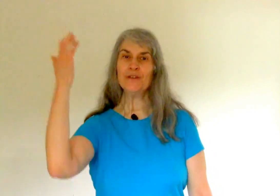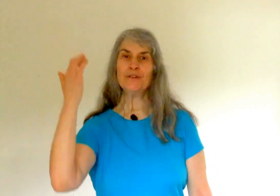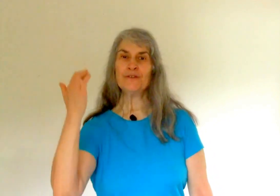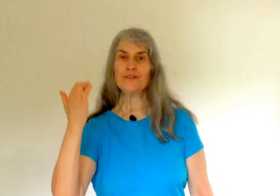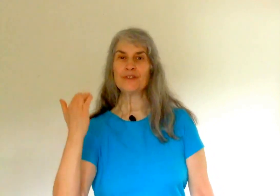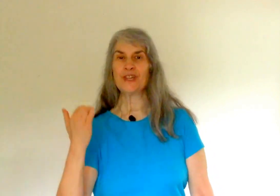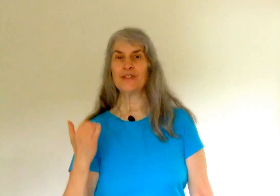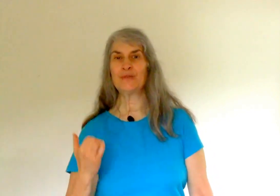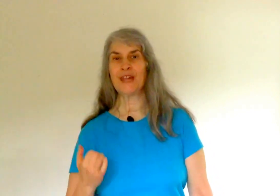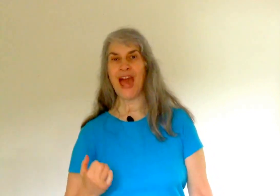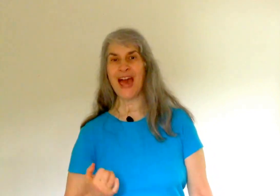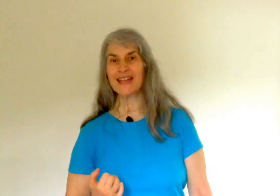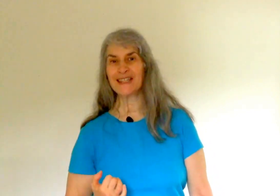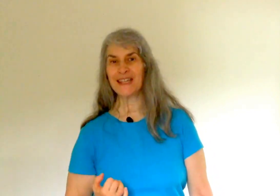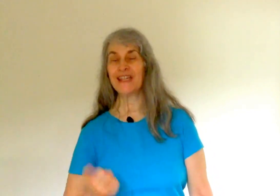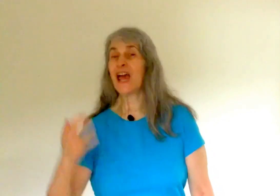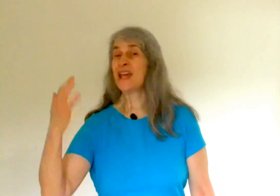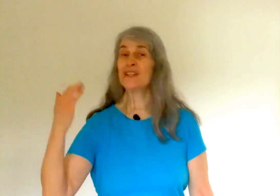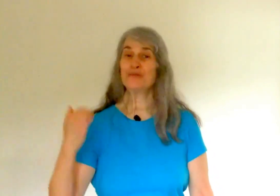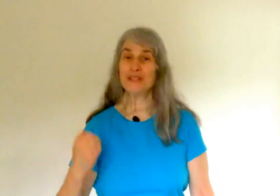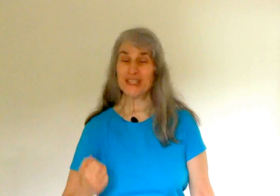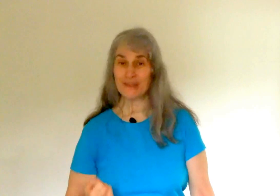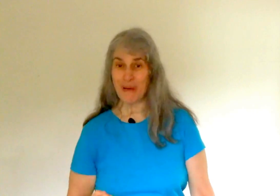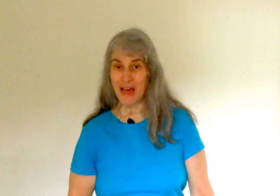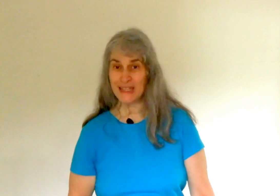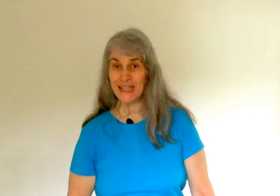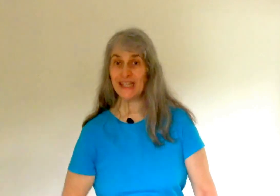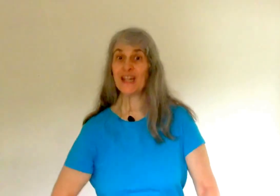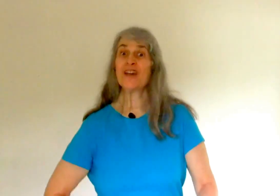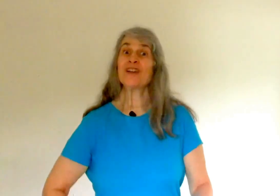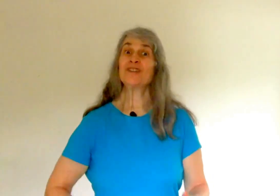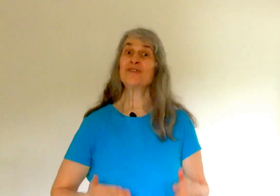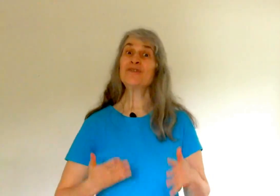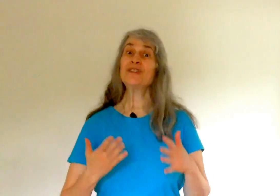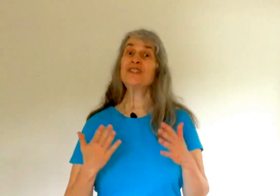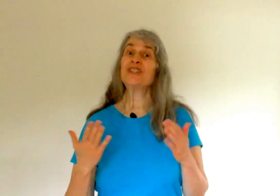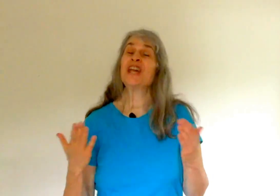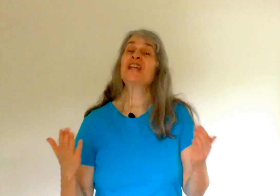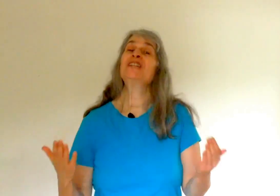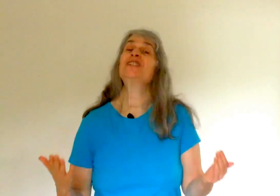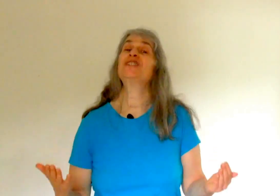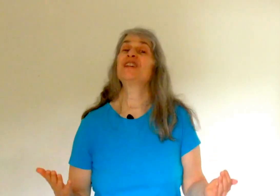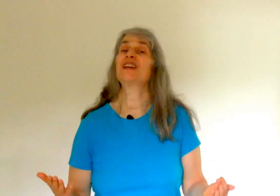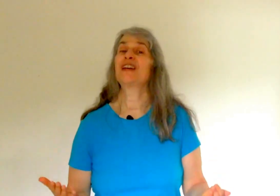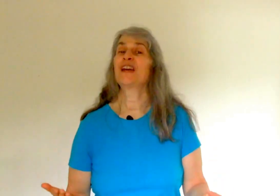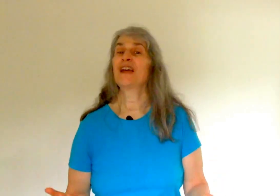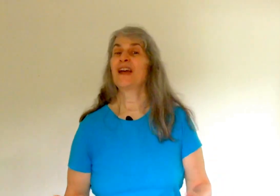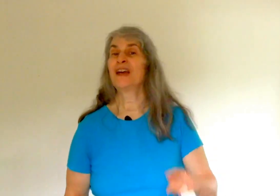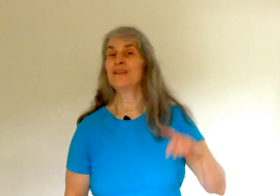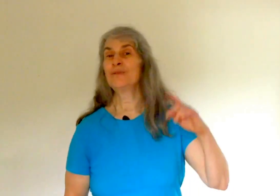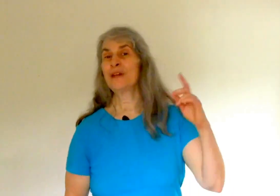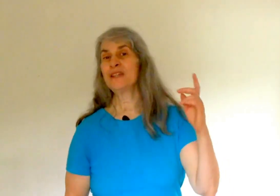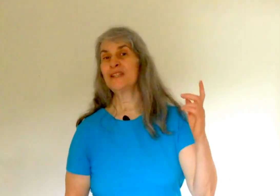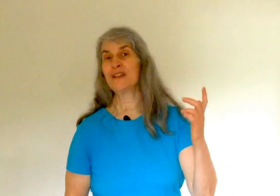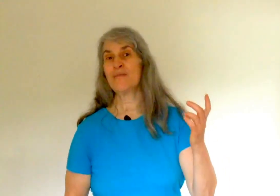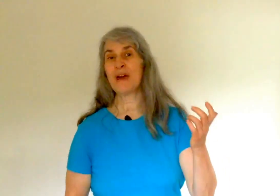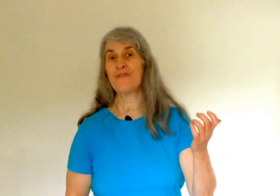universe is reacting, is responding to the change and the raising of my